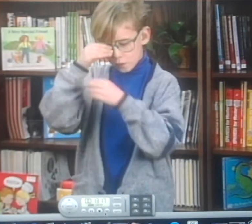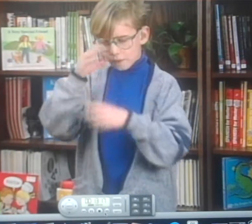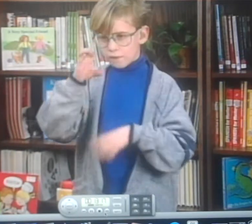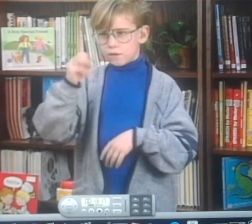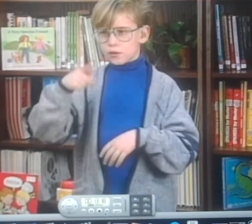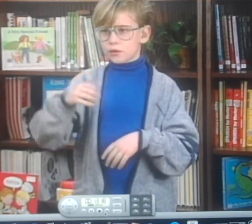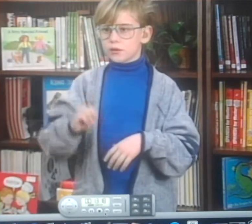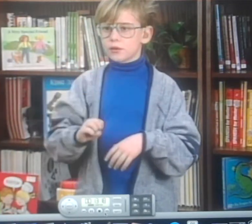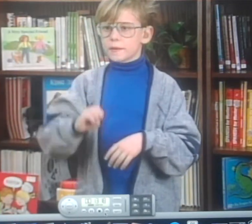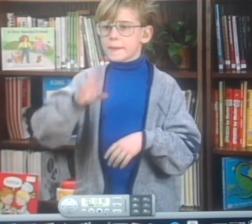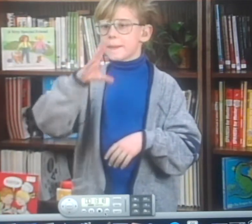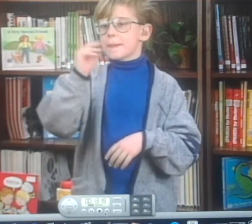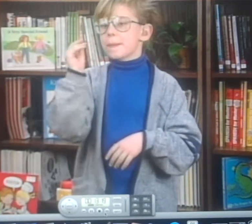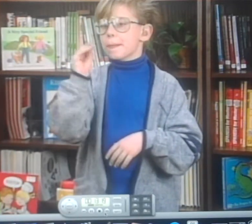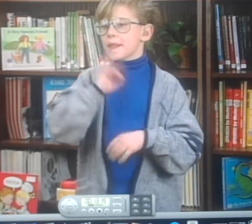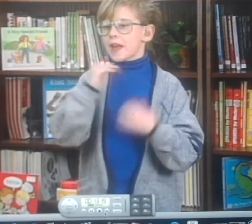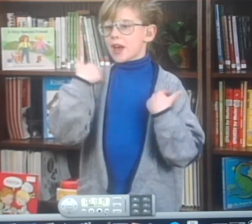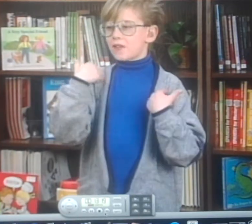And I have like a telescope.